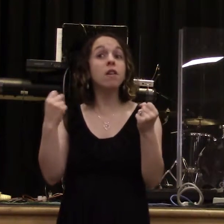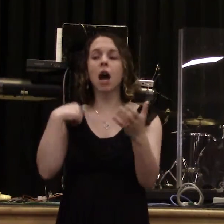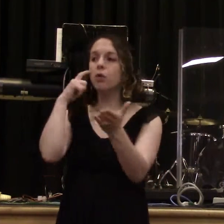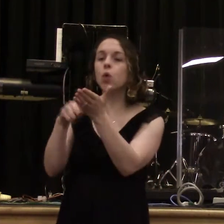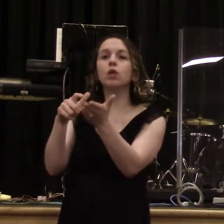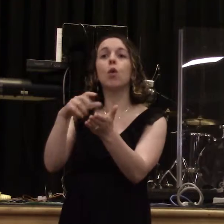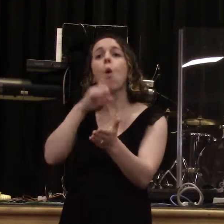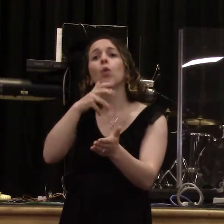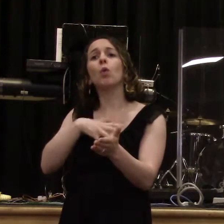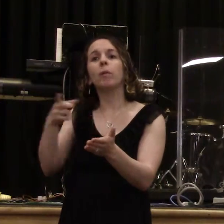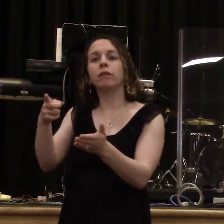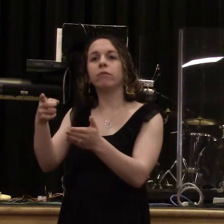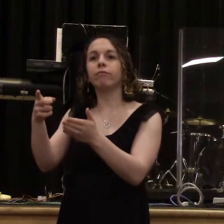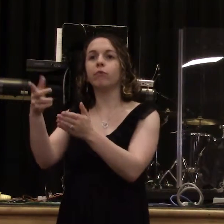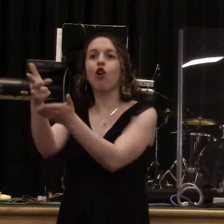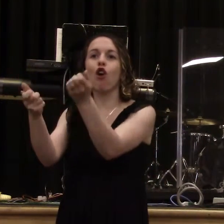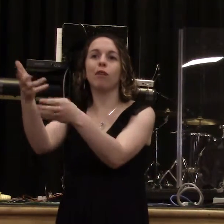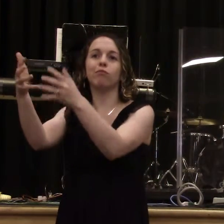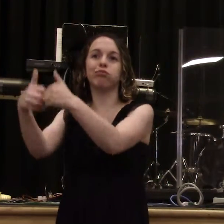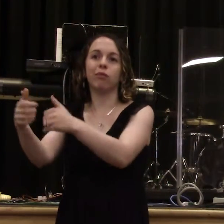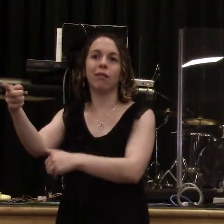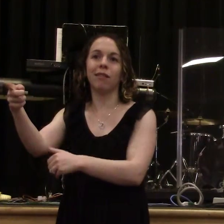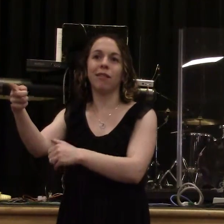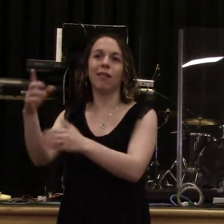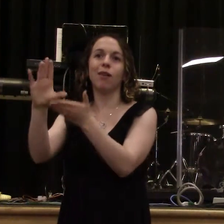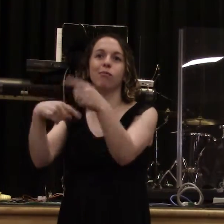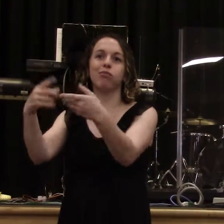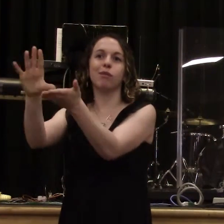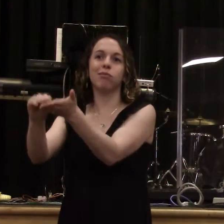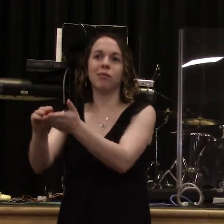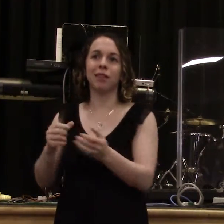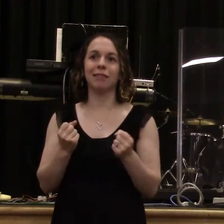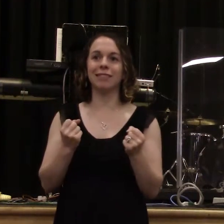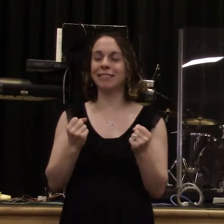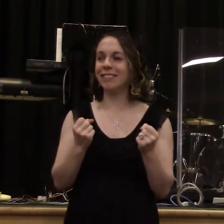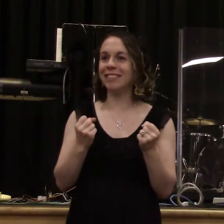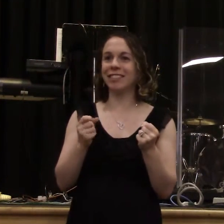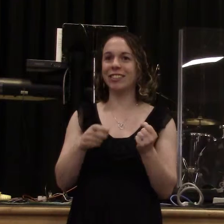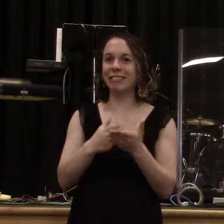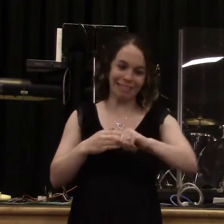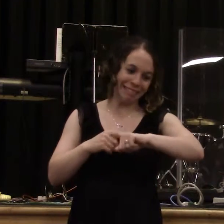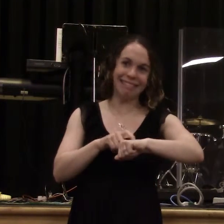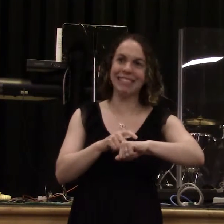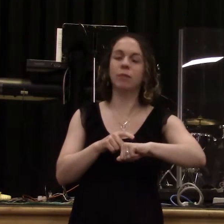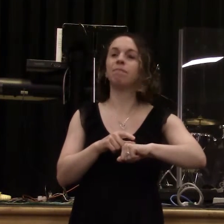God as the glory days. When God really walked with us and talked to us. Where we really serve God. Amen. We should be continually